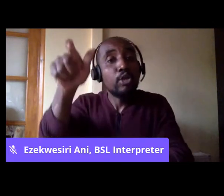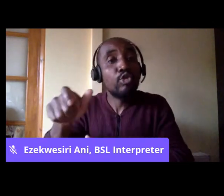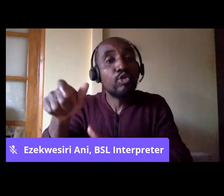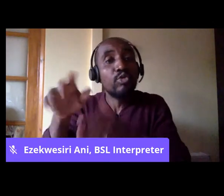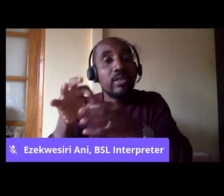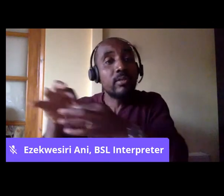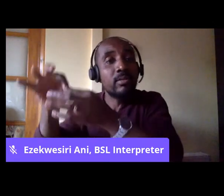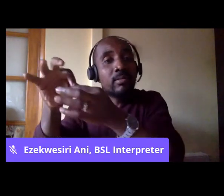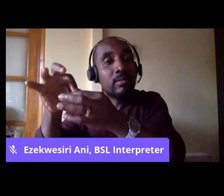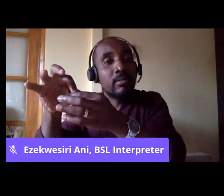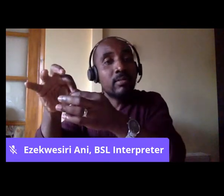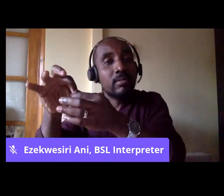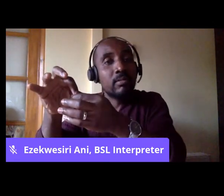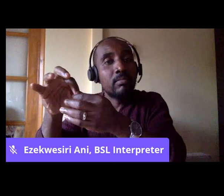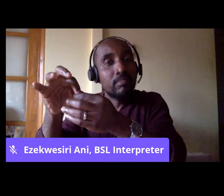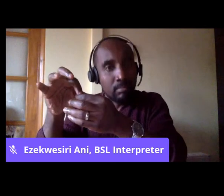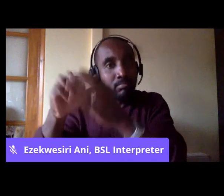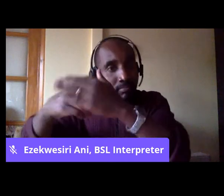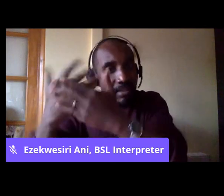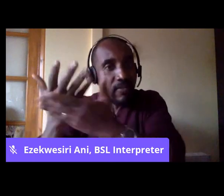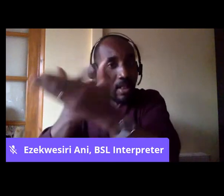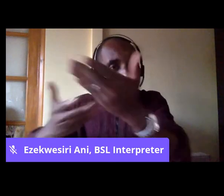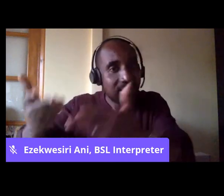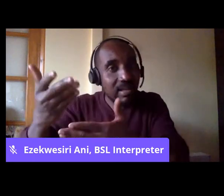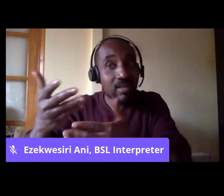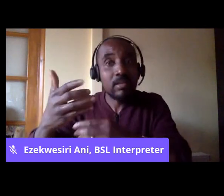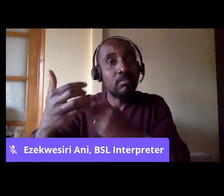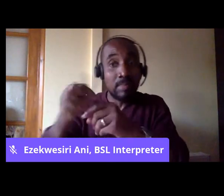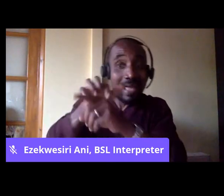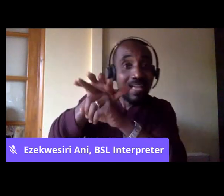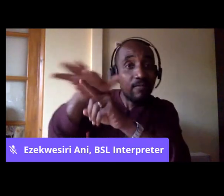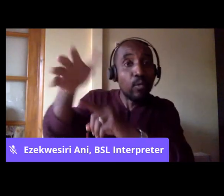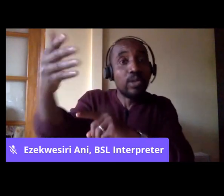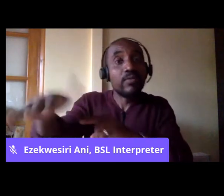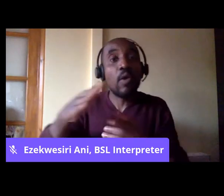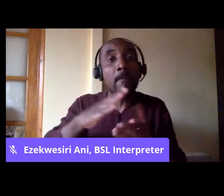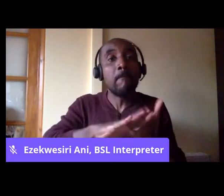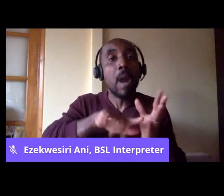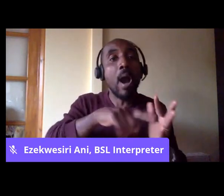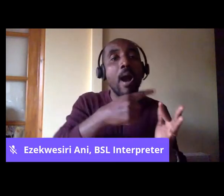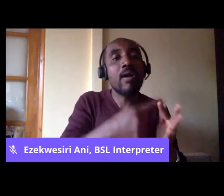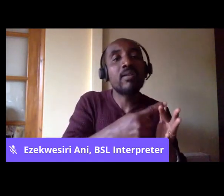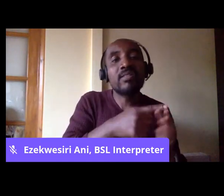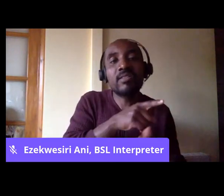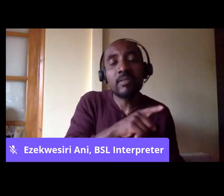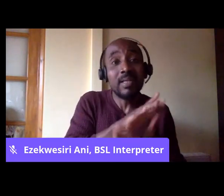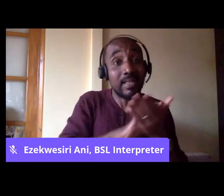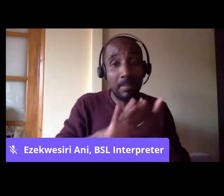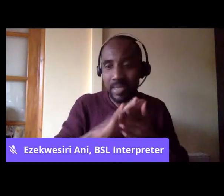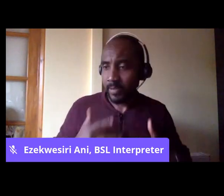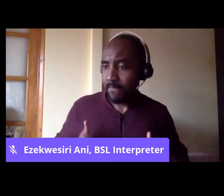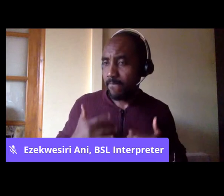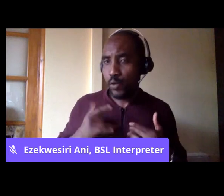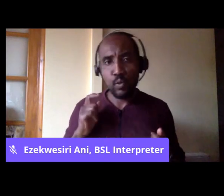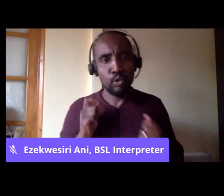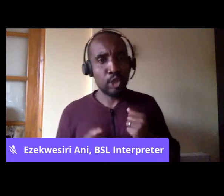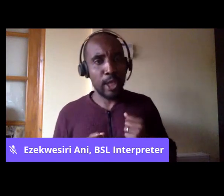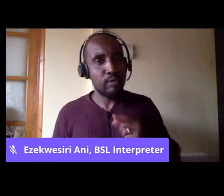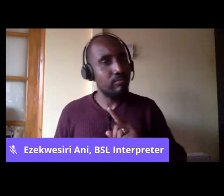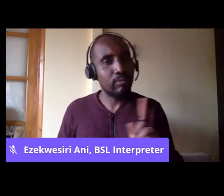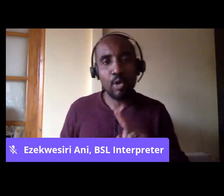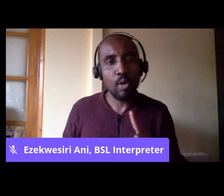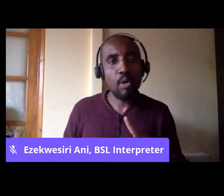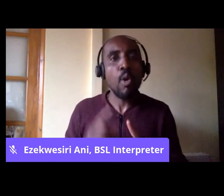Marx's conversation on the Irish. And it was basically, again, saying it's not about changing the sentiments, but it was saying that white